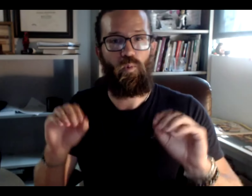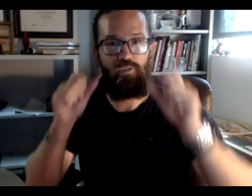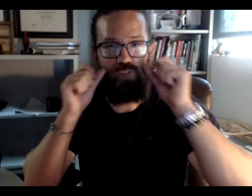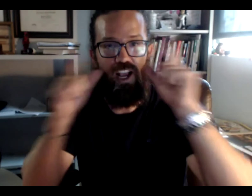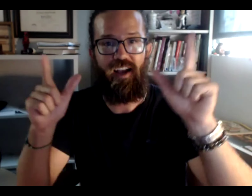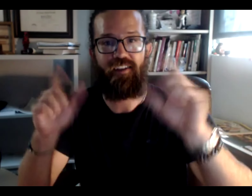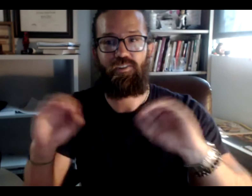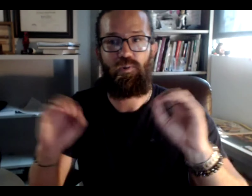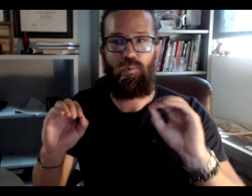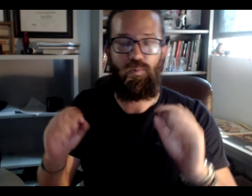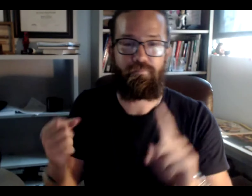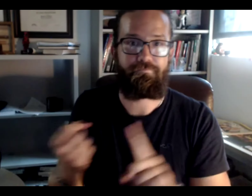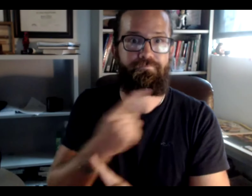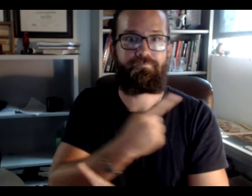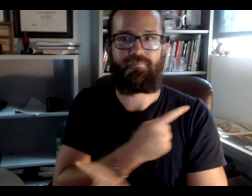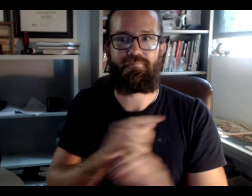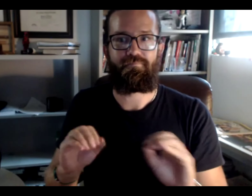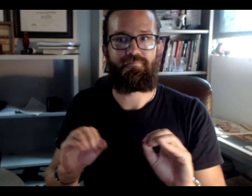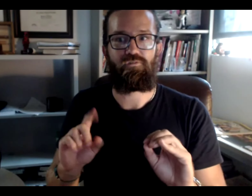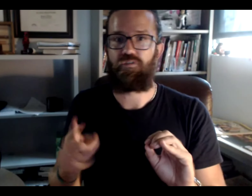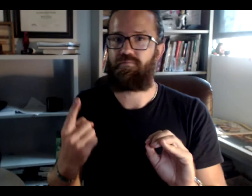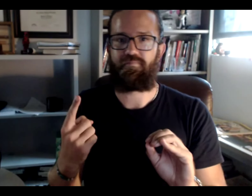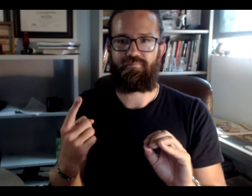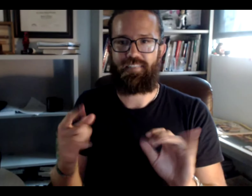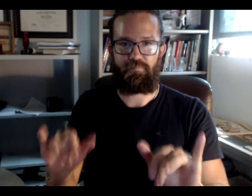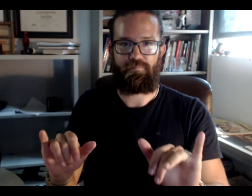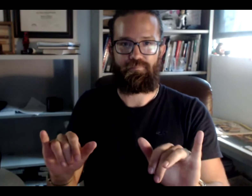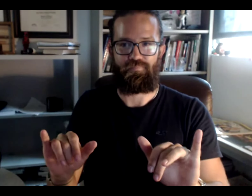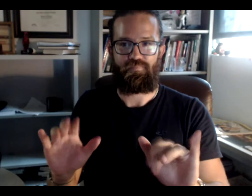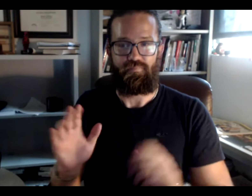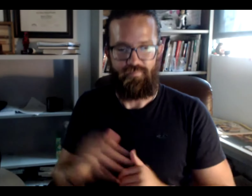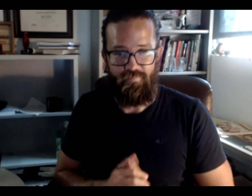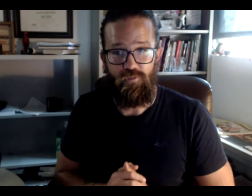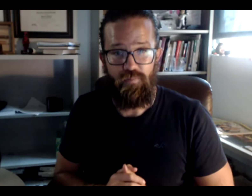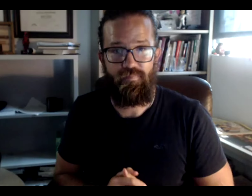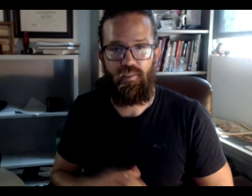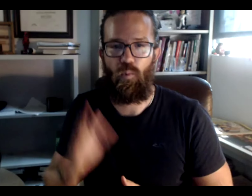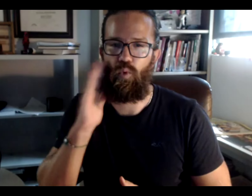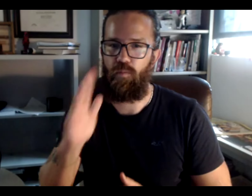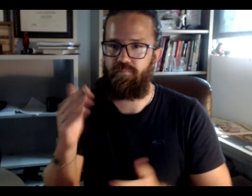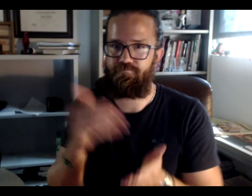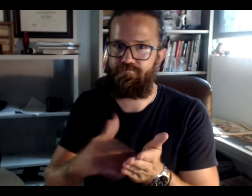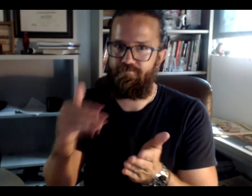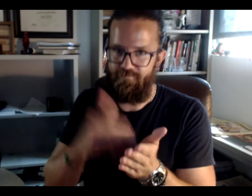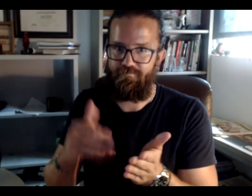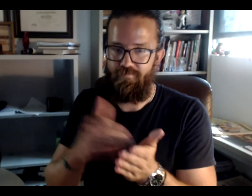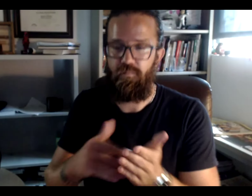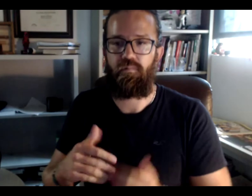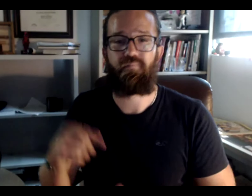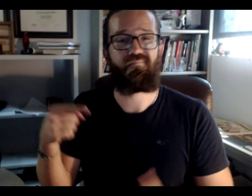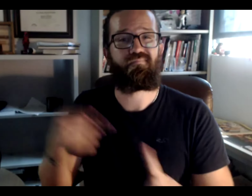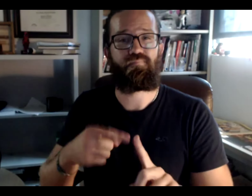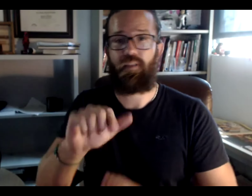And that's it. There won't be any surprises for you, nothing out of the blue, just as it is stated.